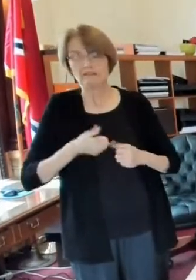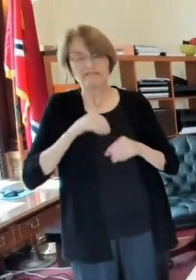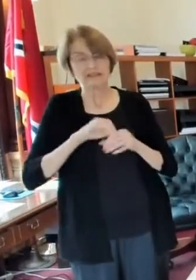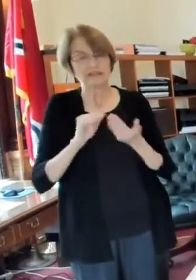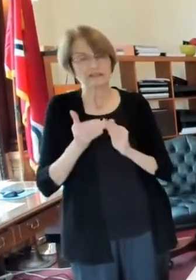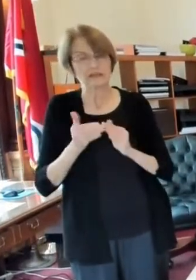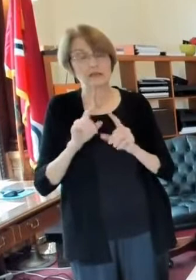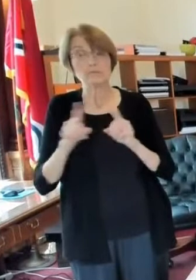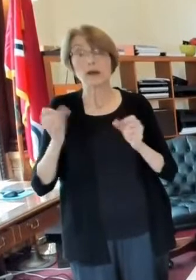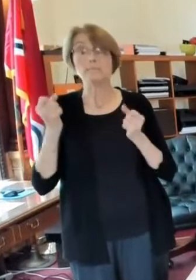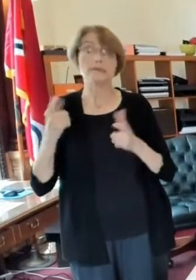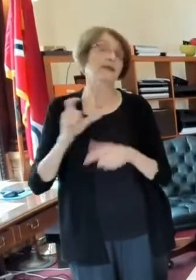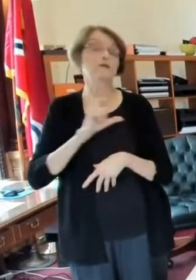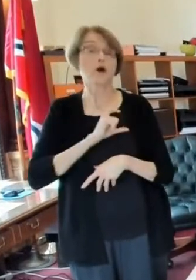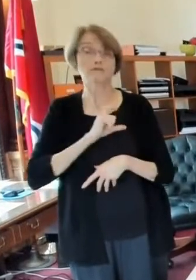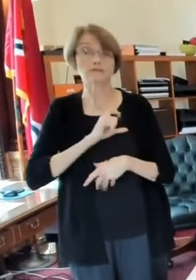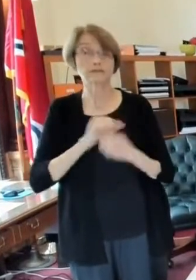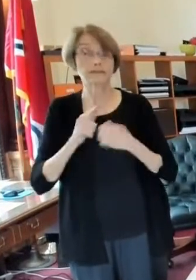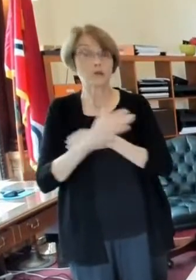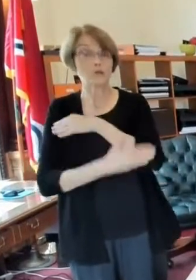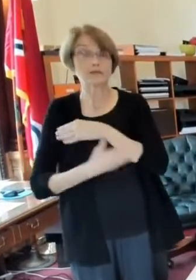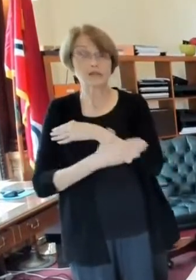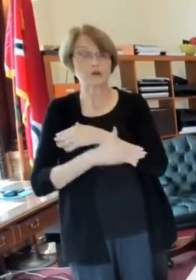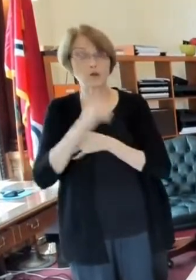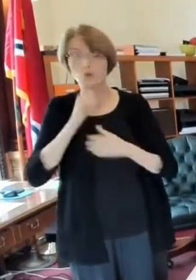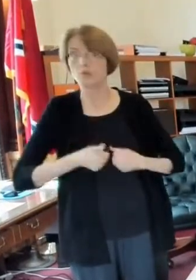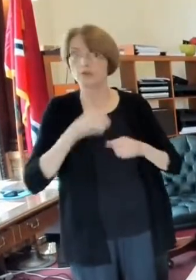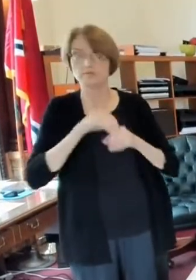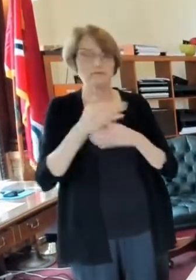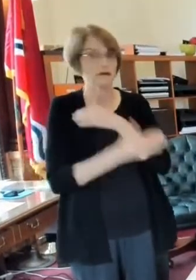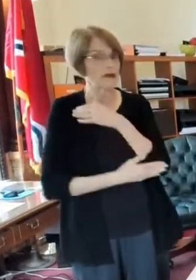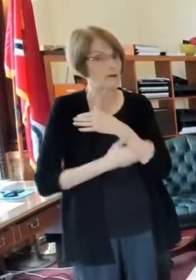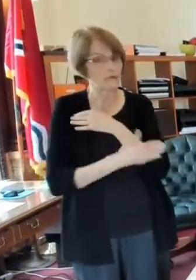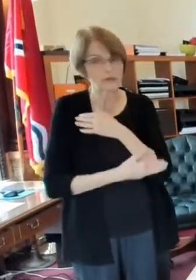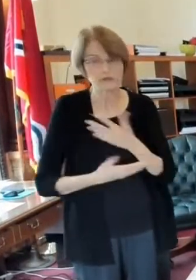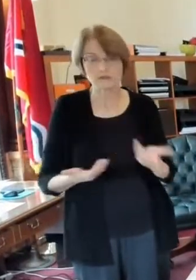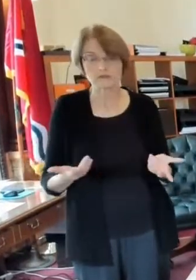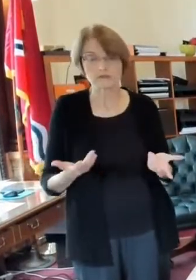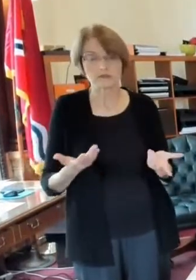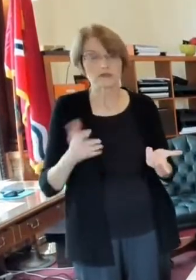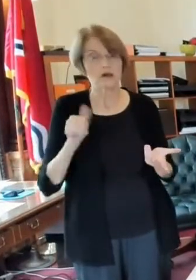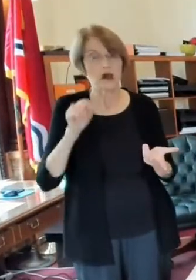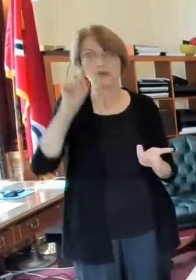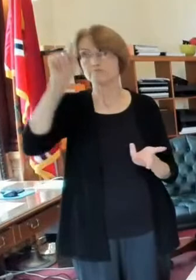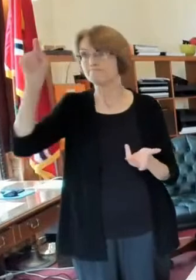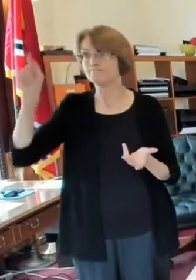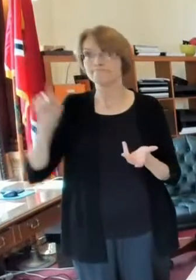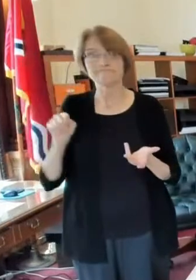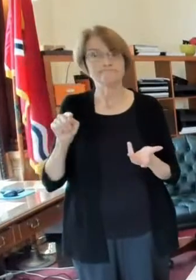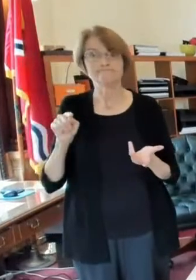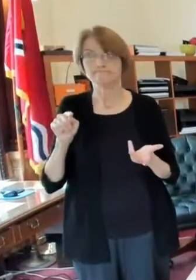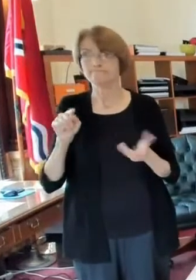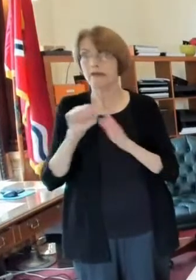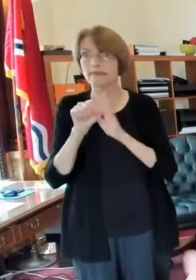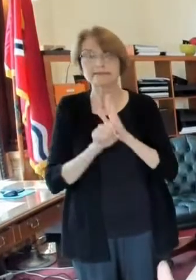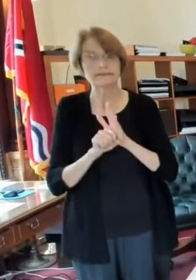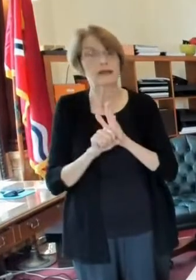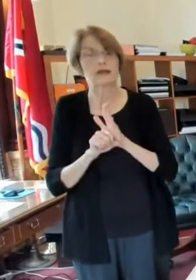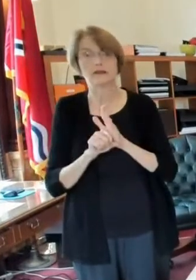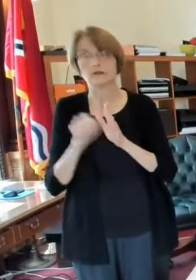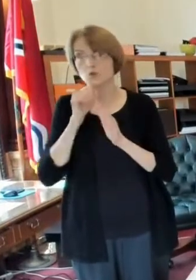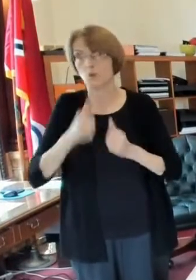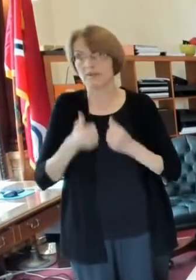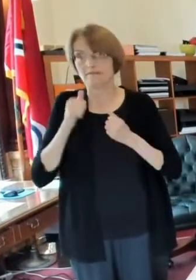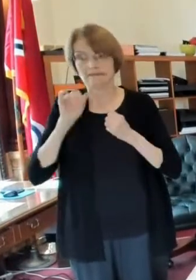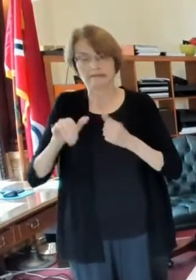many officers in st louis county are not from there and don't live there many officers and other parts of the of the state and